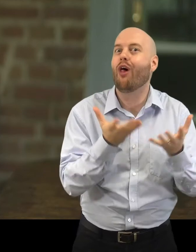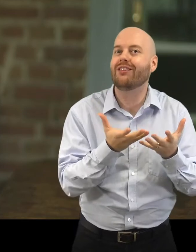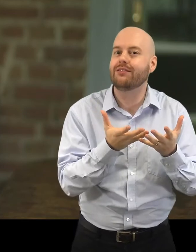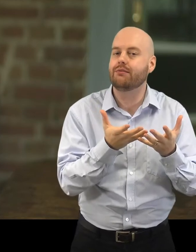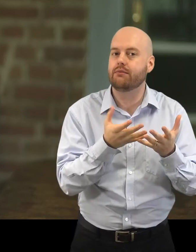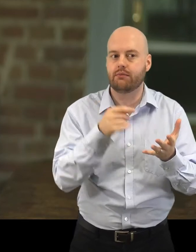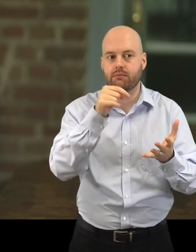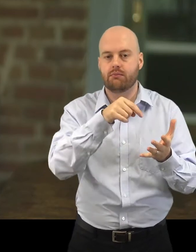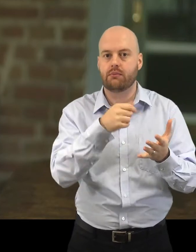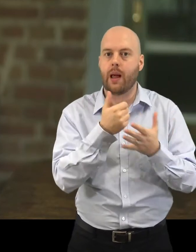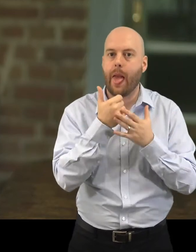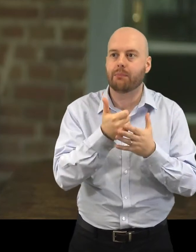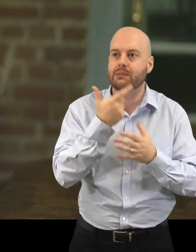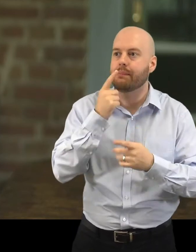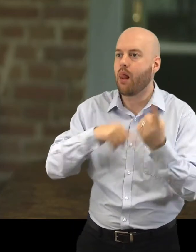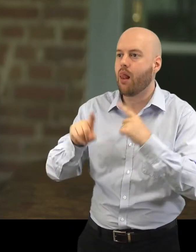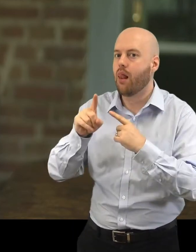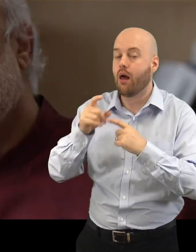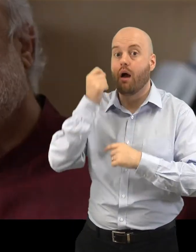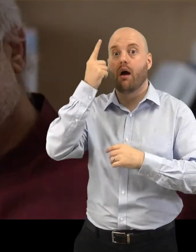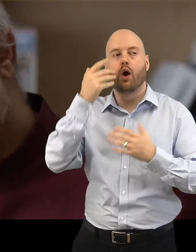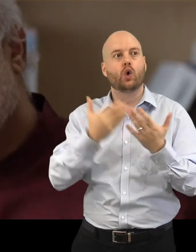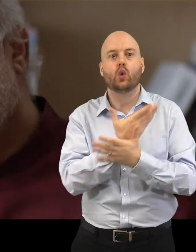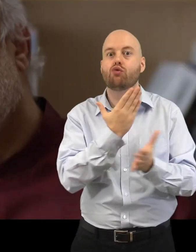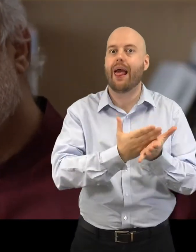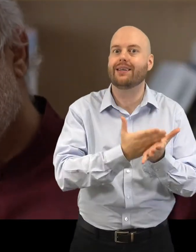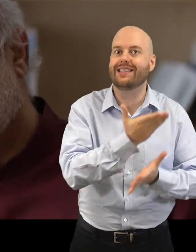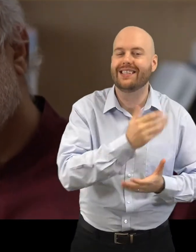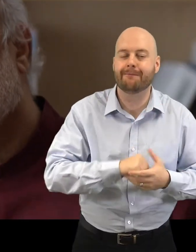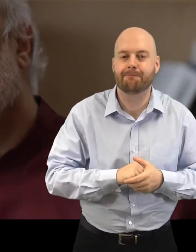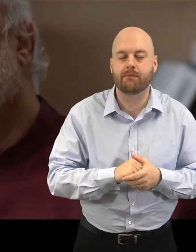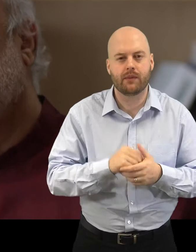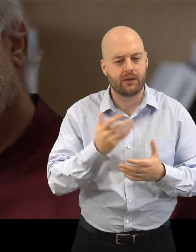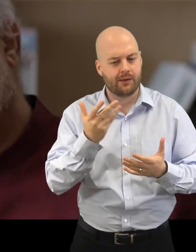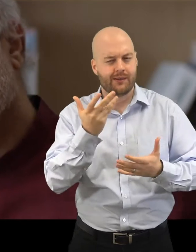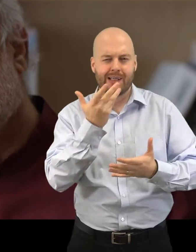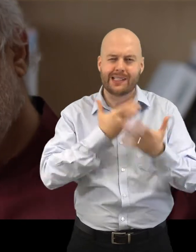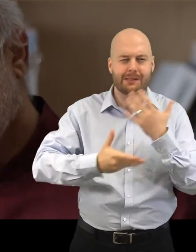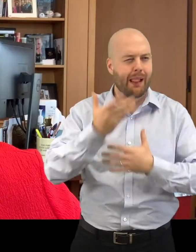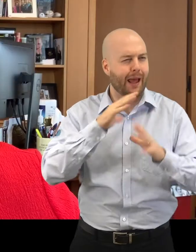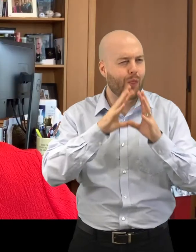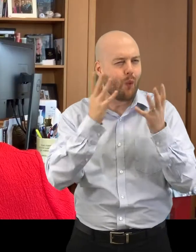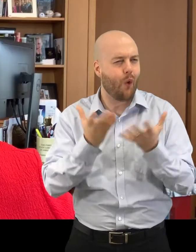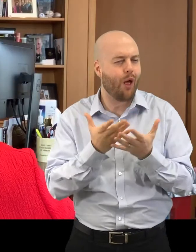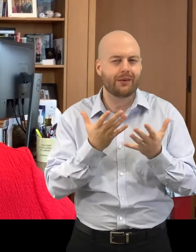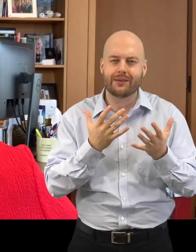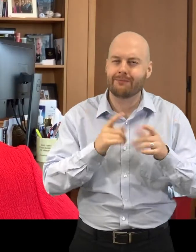people see a new reality. Explain the world to us in a more nuanced way. Being part of